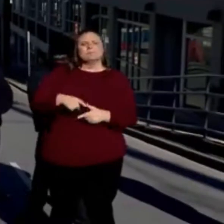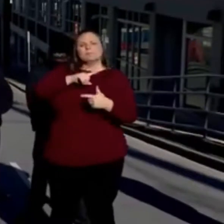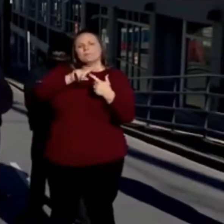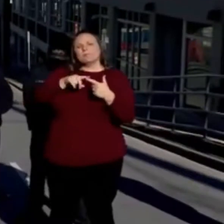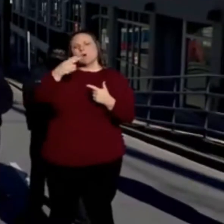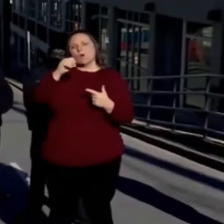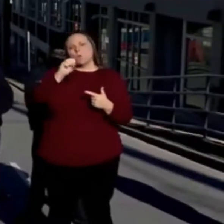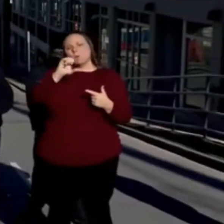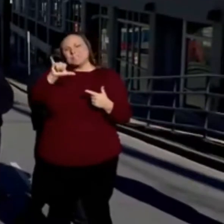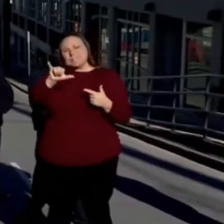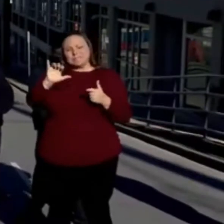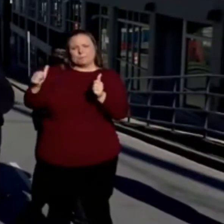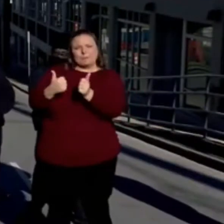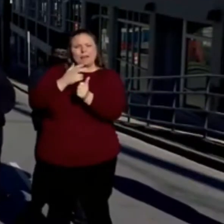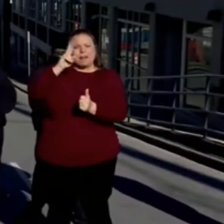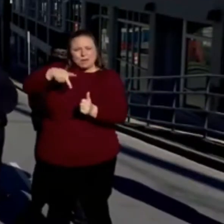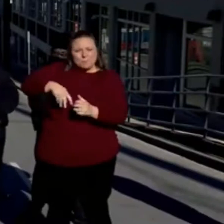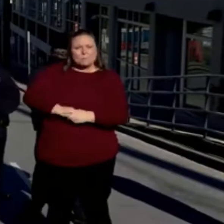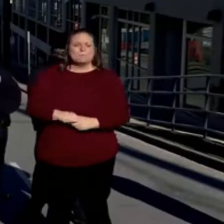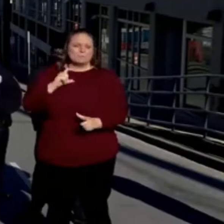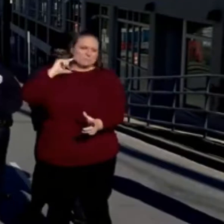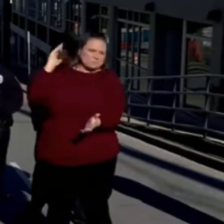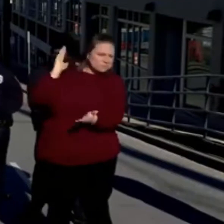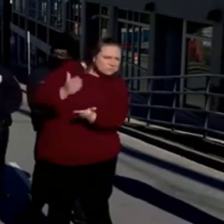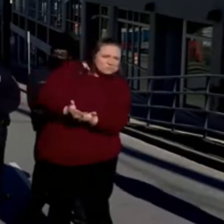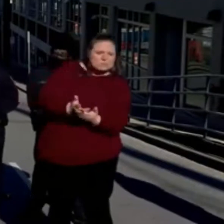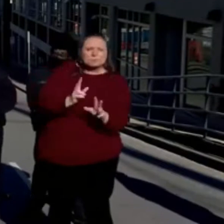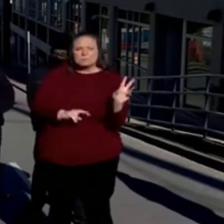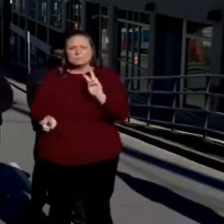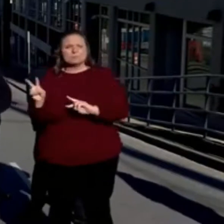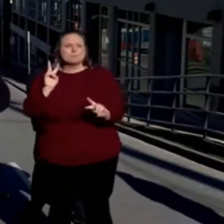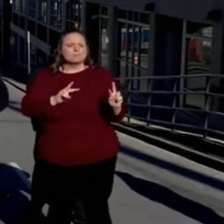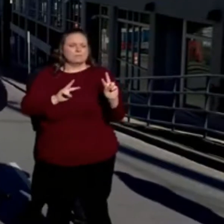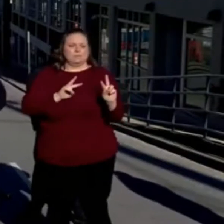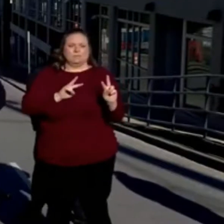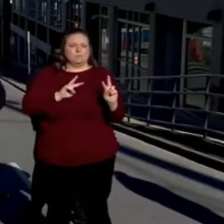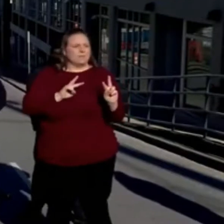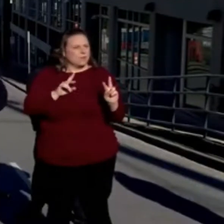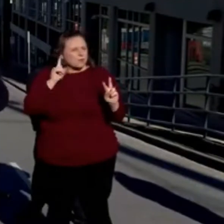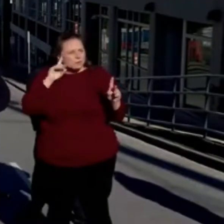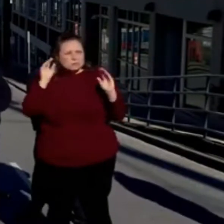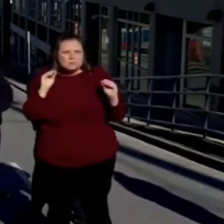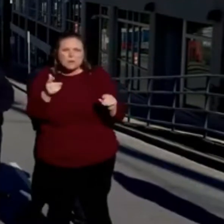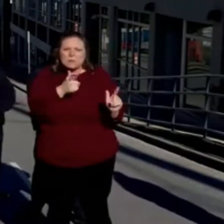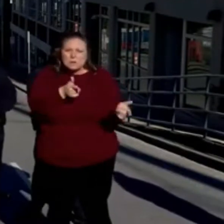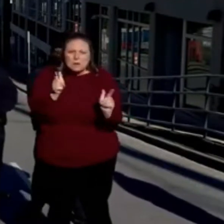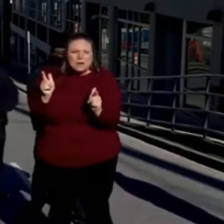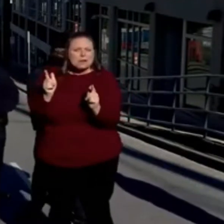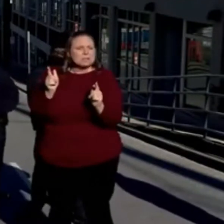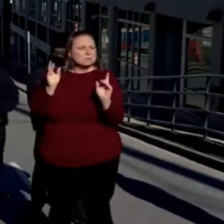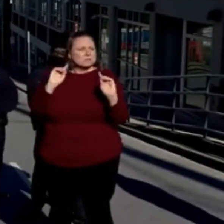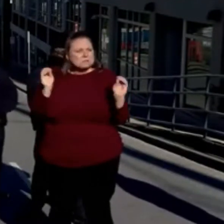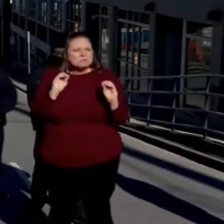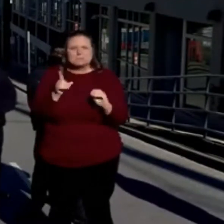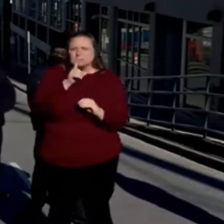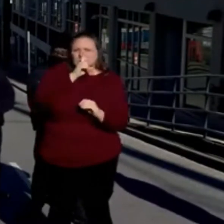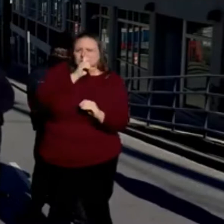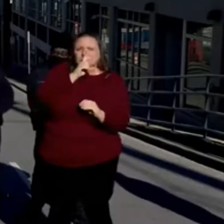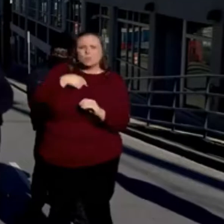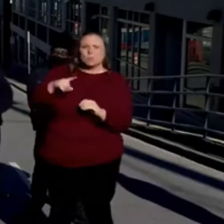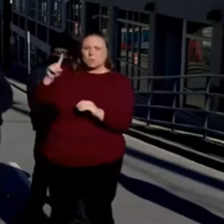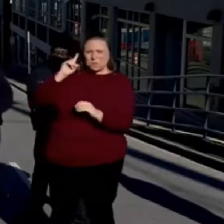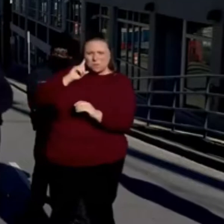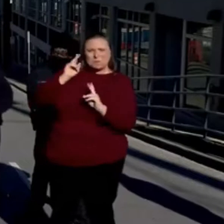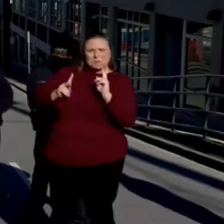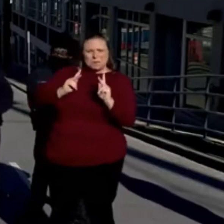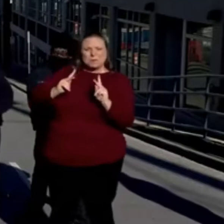me up. I arrived on scene. Initially, I didn't hear any shots fired, nothing like that. We were told that shots